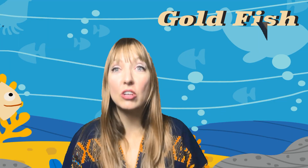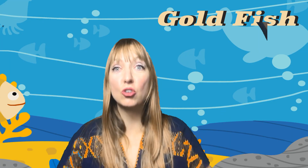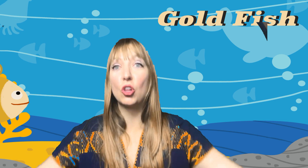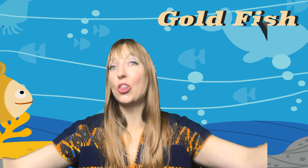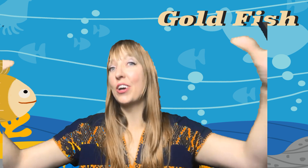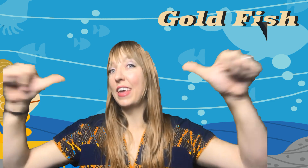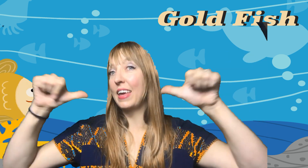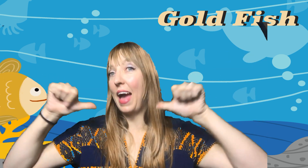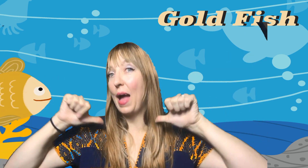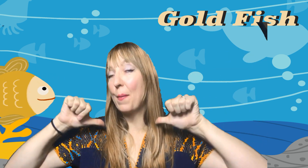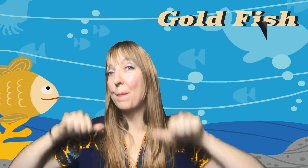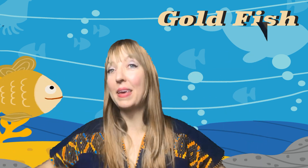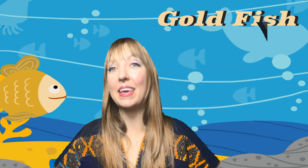looking at me